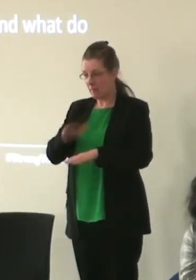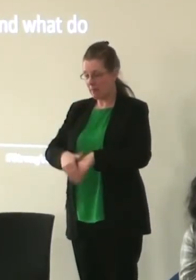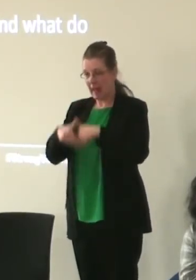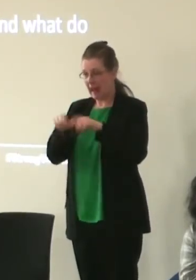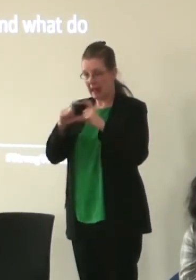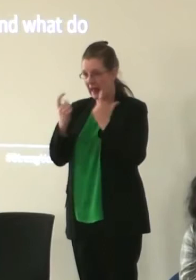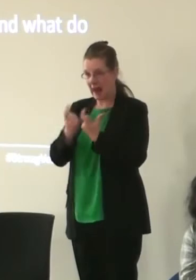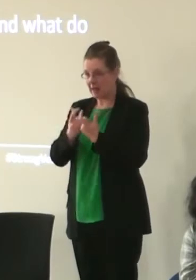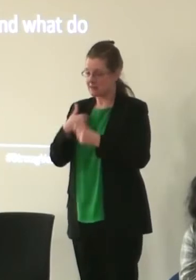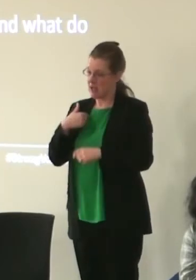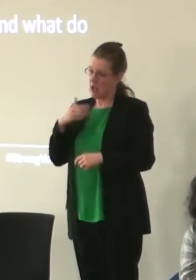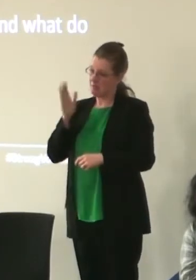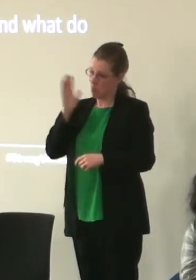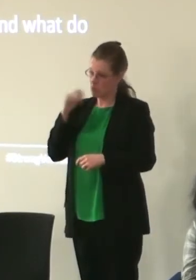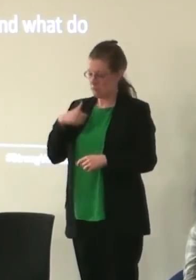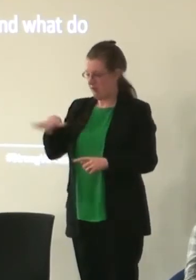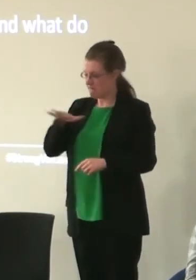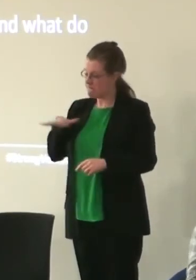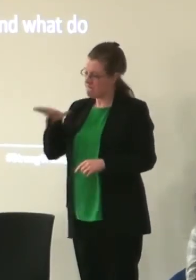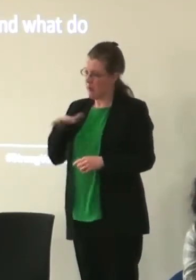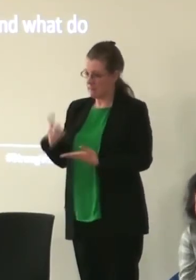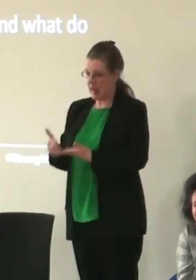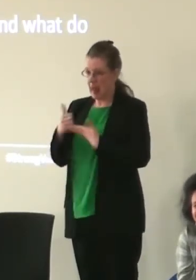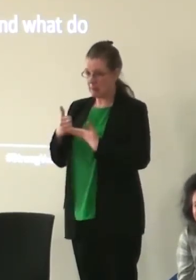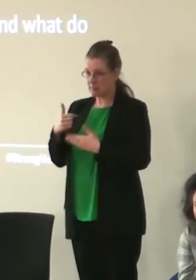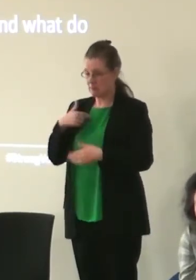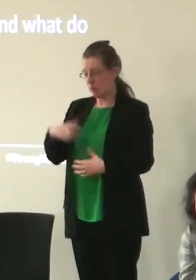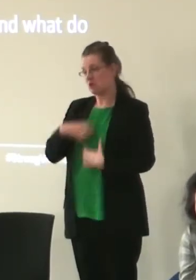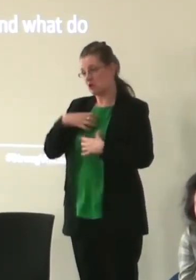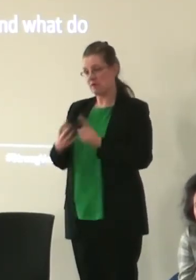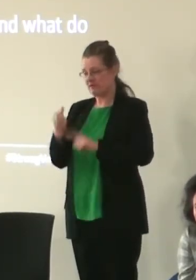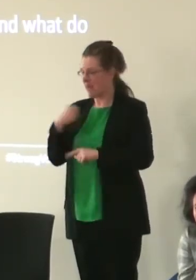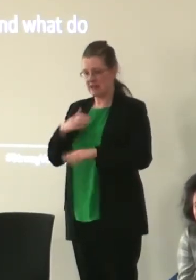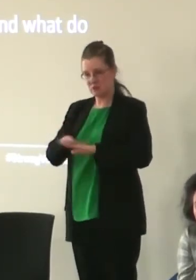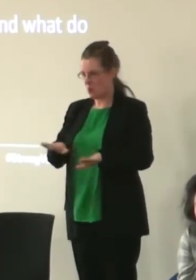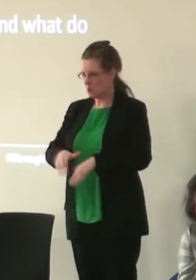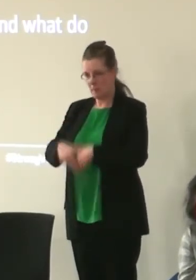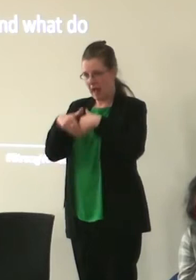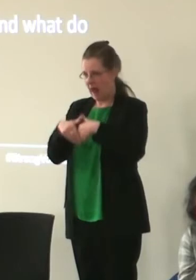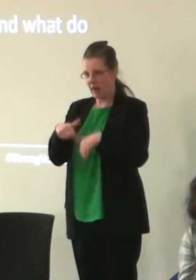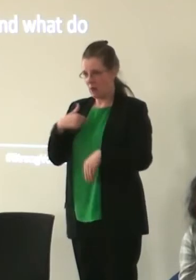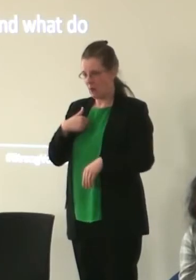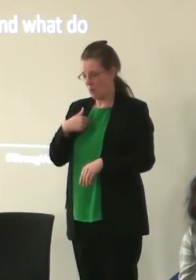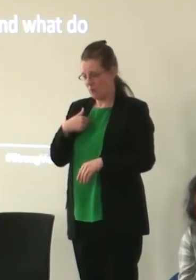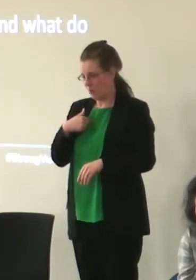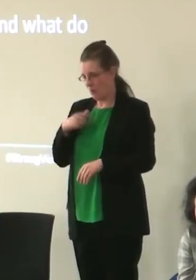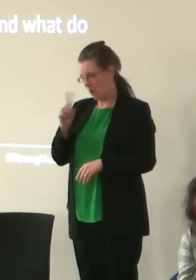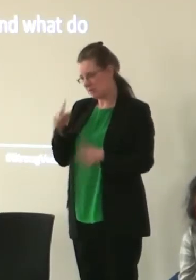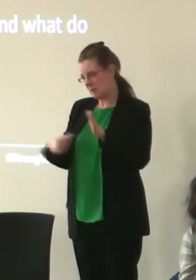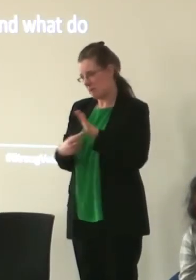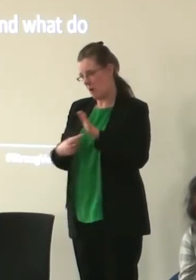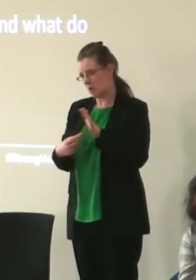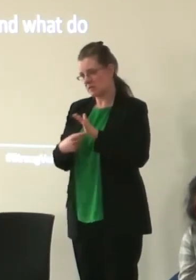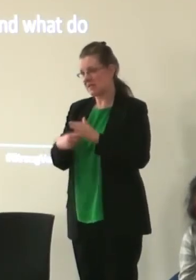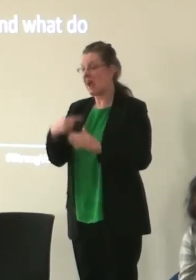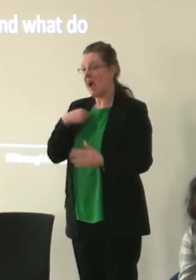I am not you would be shocked to find out a professional ballet dancer I don't do ballet at all what's important I think is